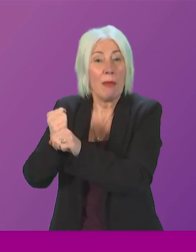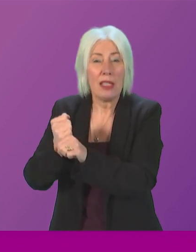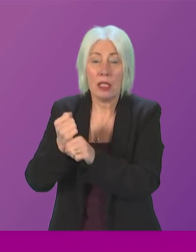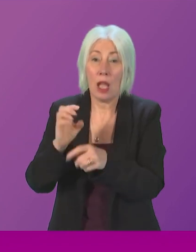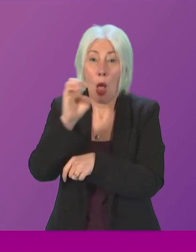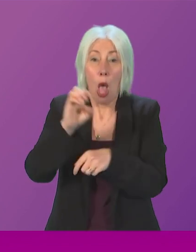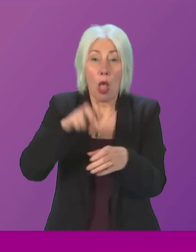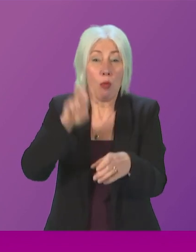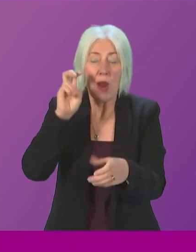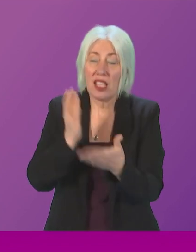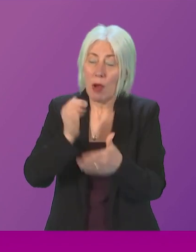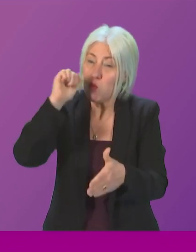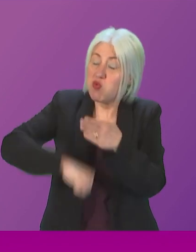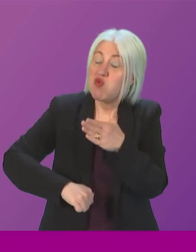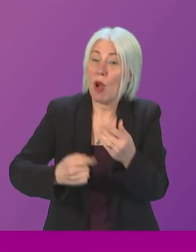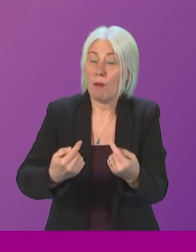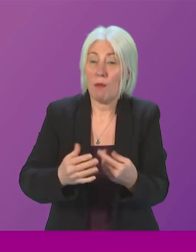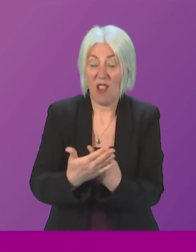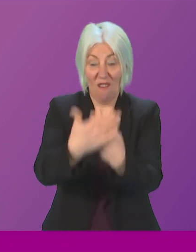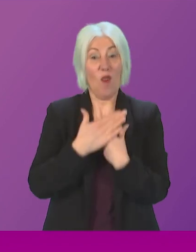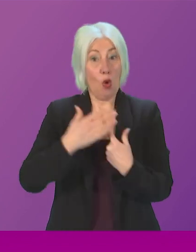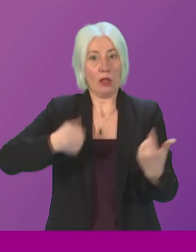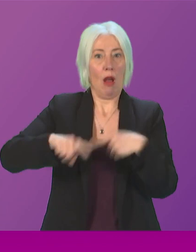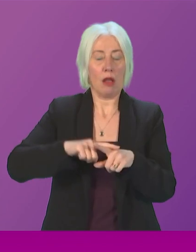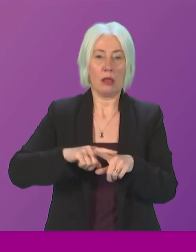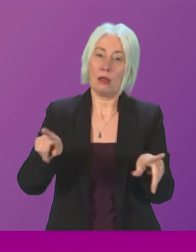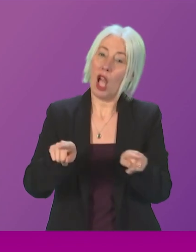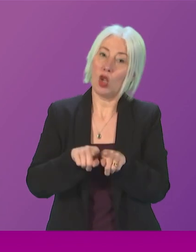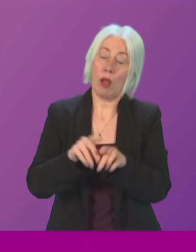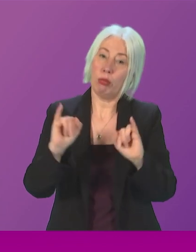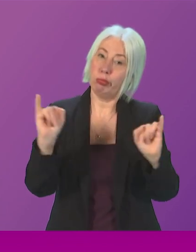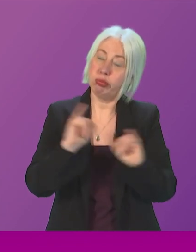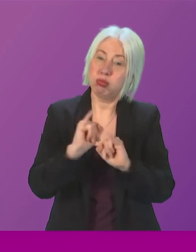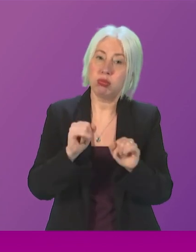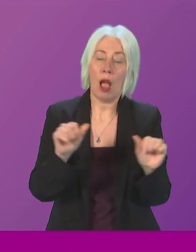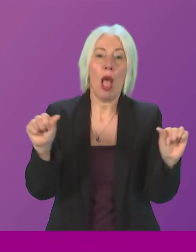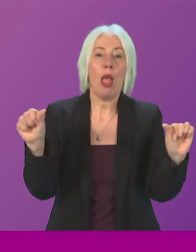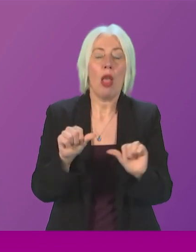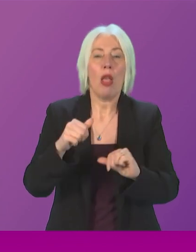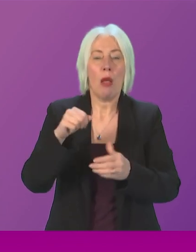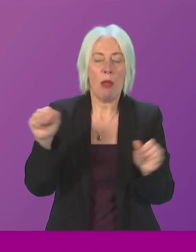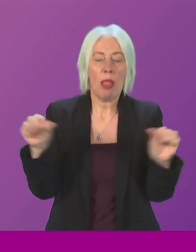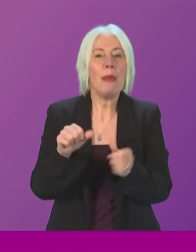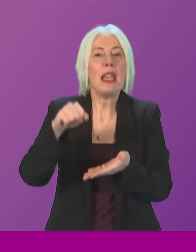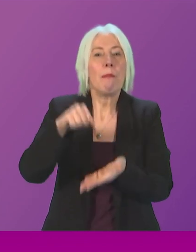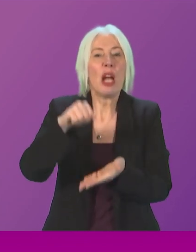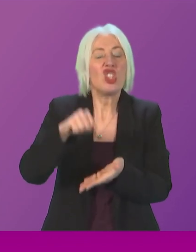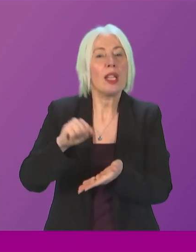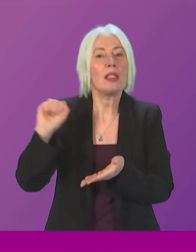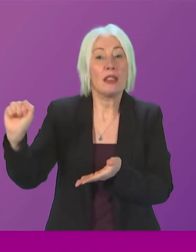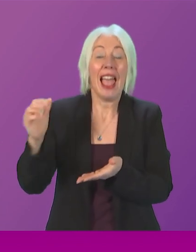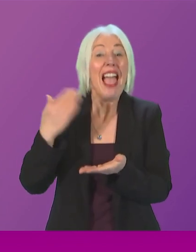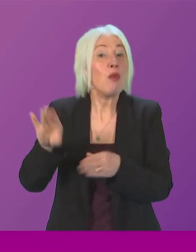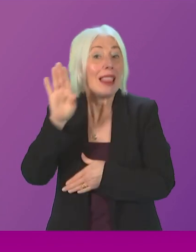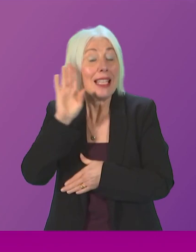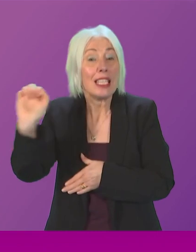imposed upon us and, of course, the disaster of the mini-budget, which, if we had listened to Douglas Ross and gone